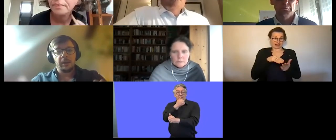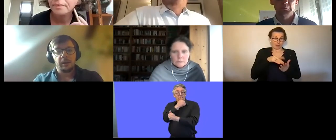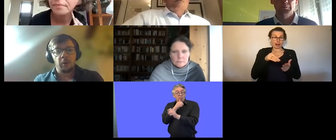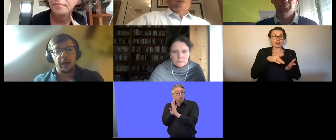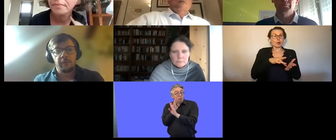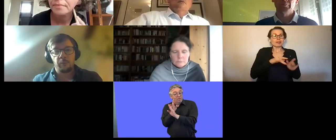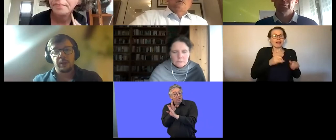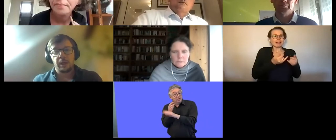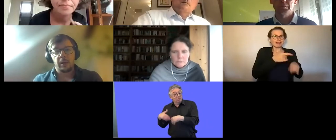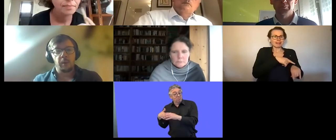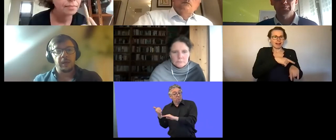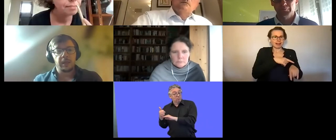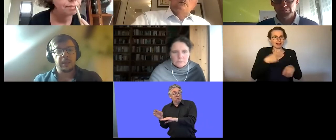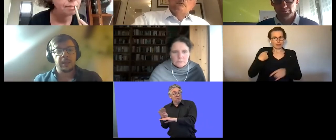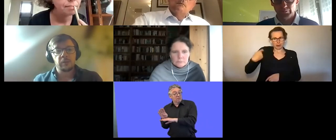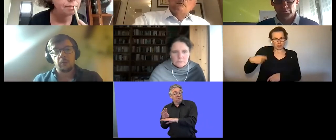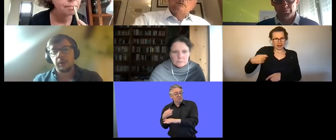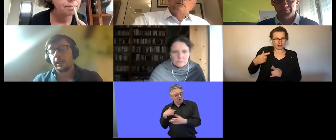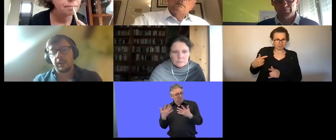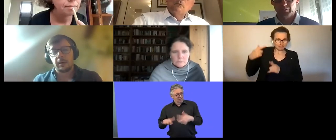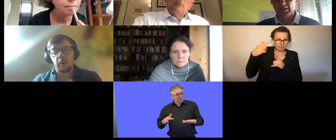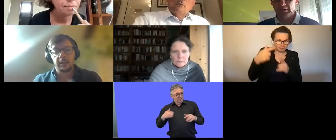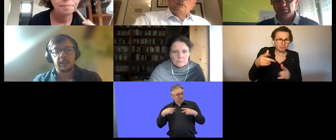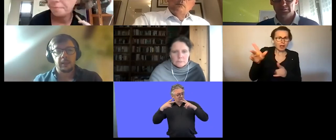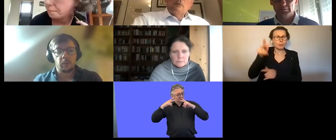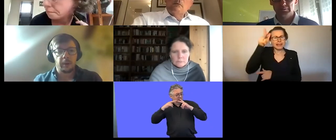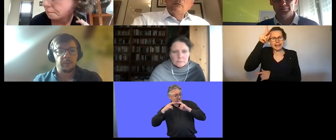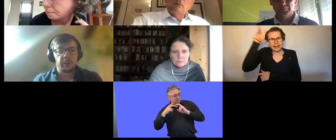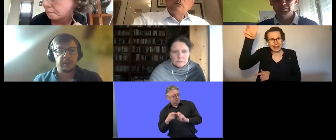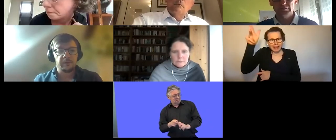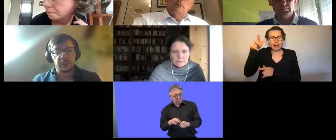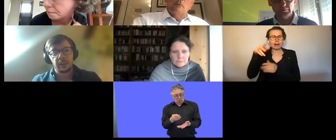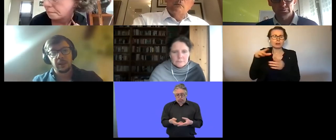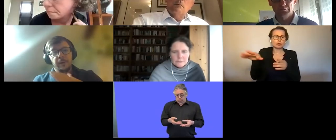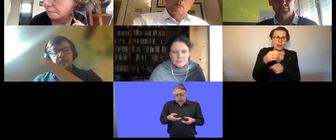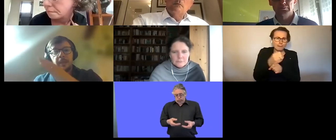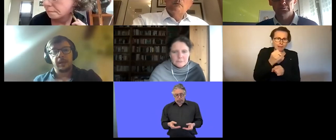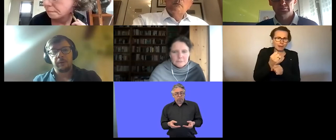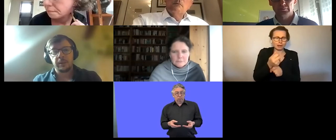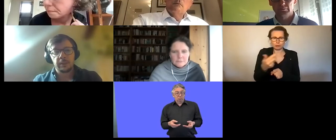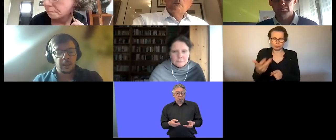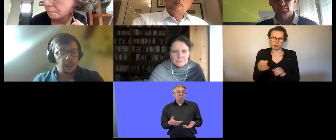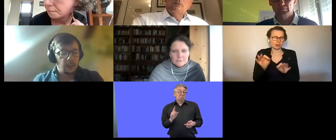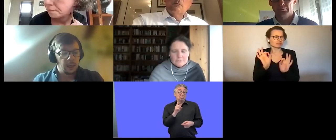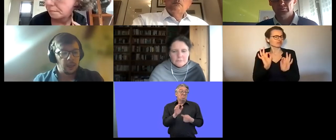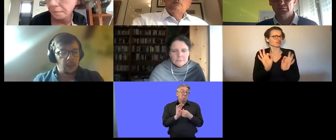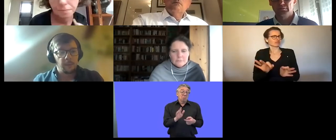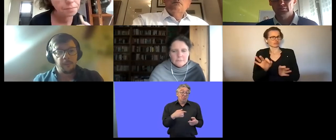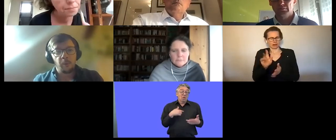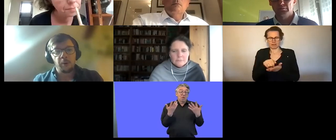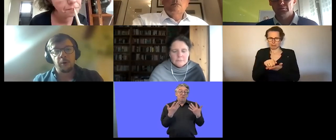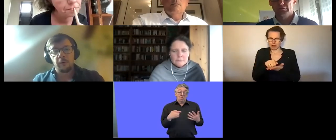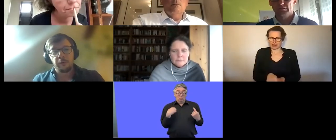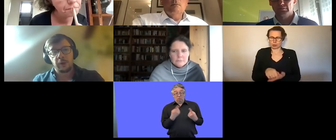that they will have with uh with ikea and so on and they are quite uh quite impressive especially again on this uh